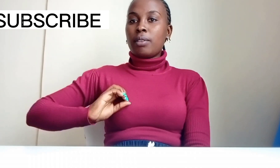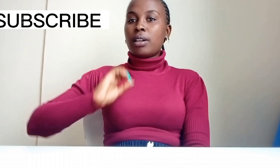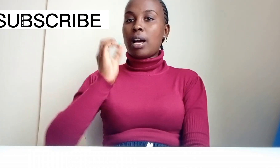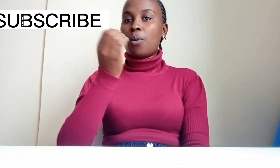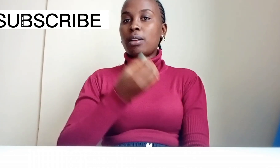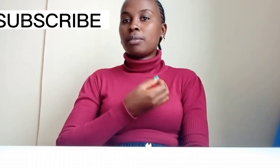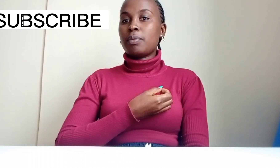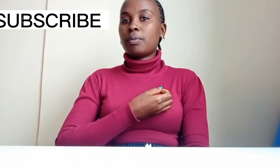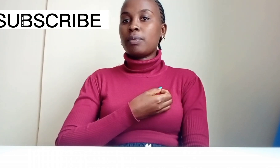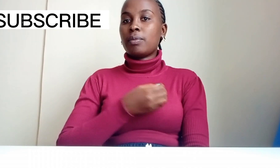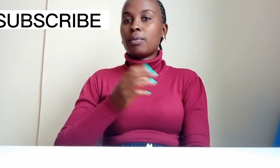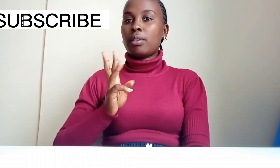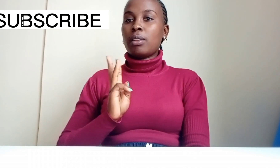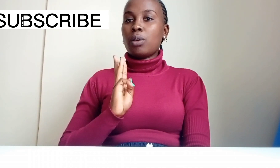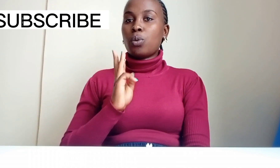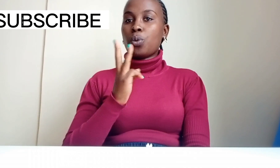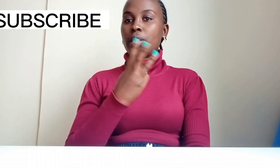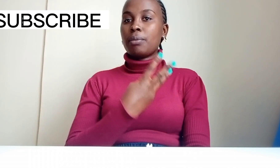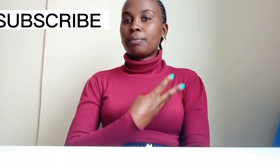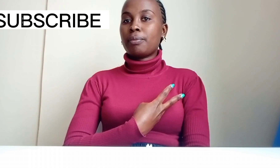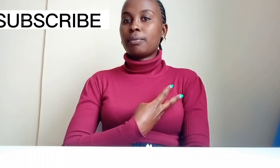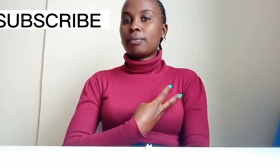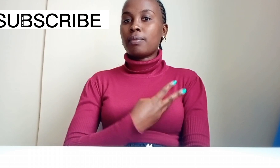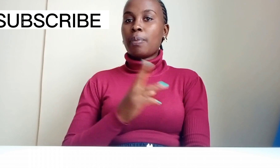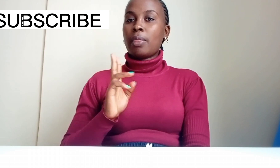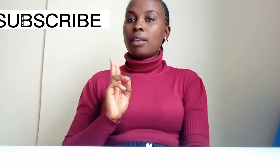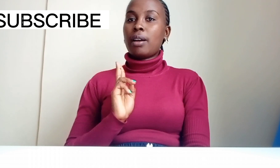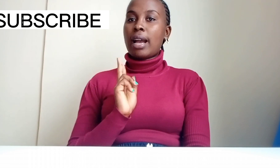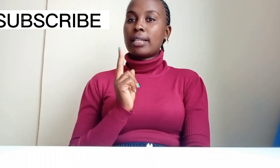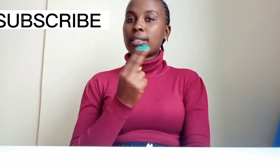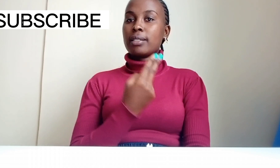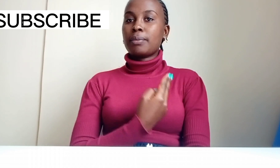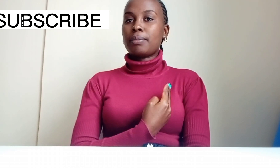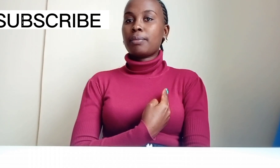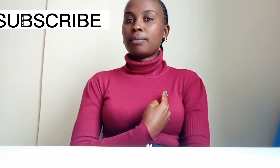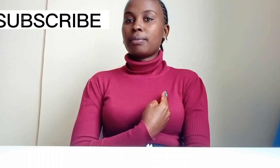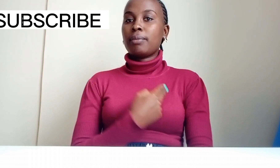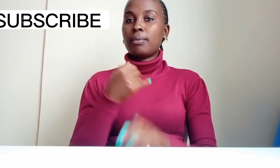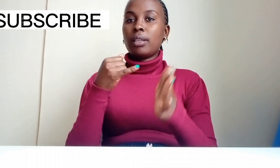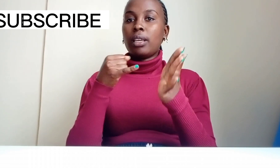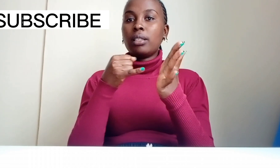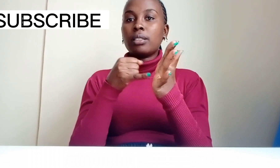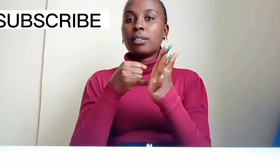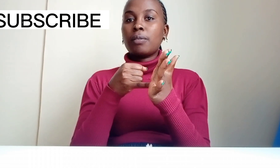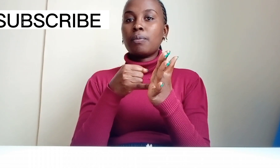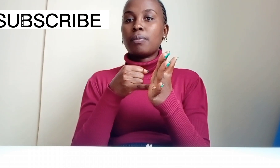our, we, we, us, us, it, it, they,